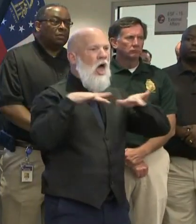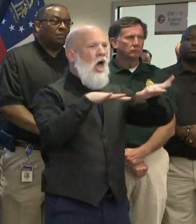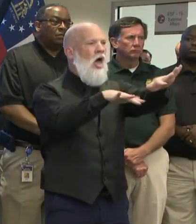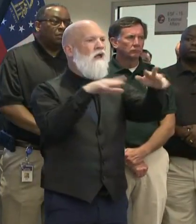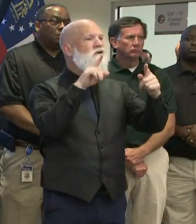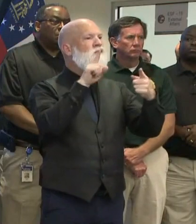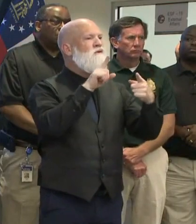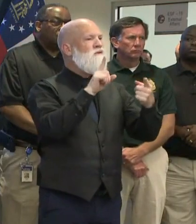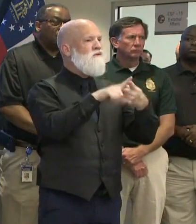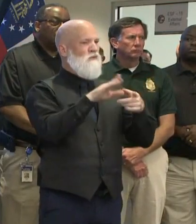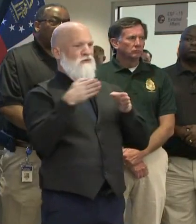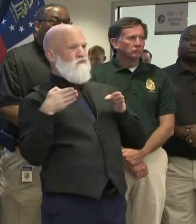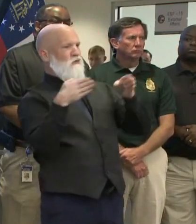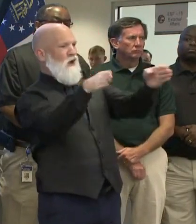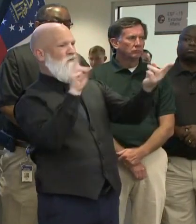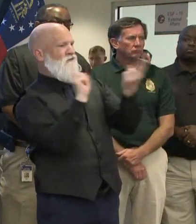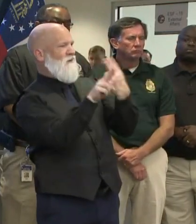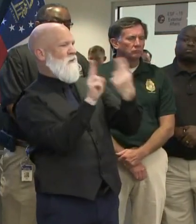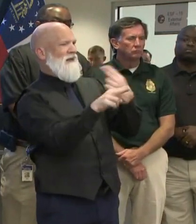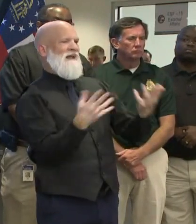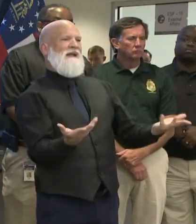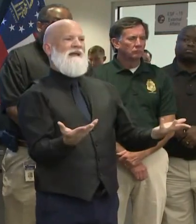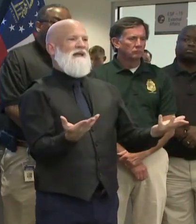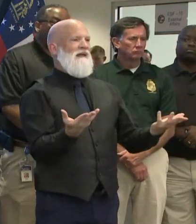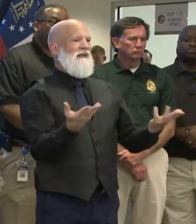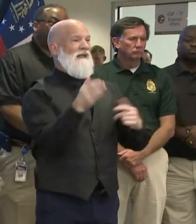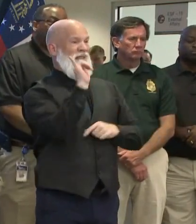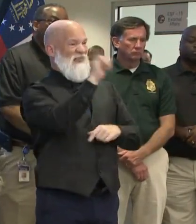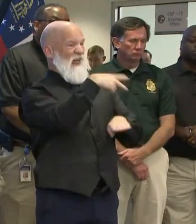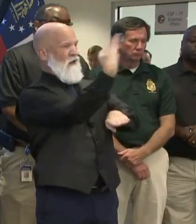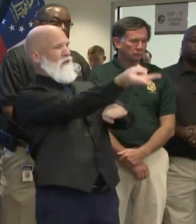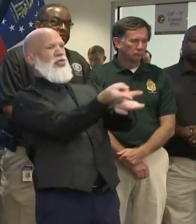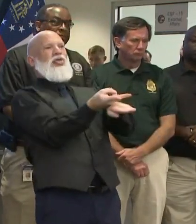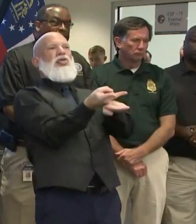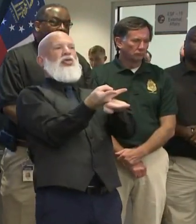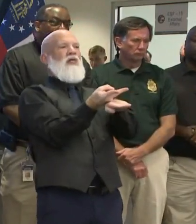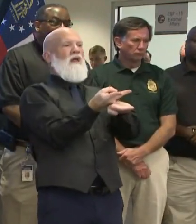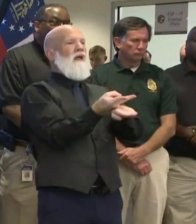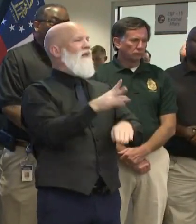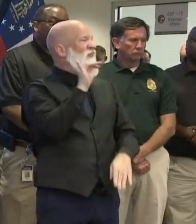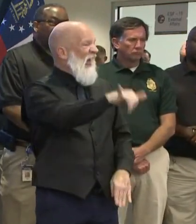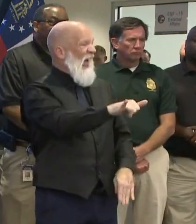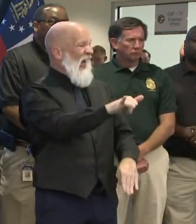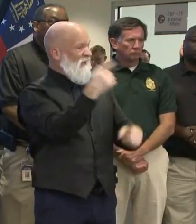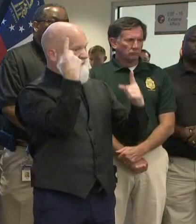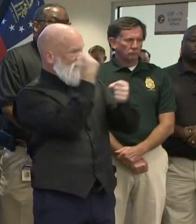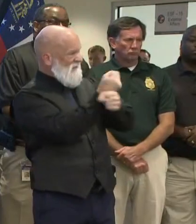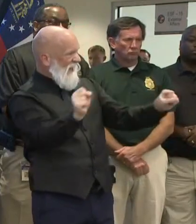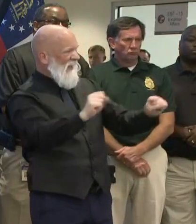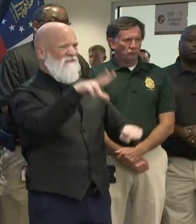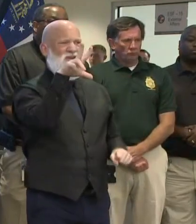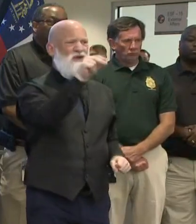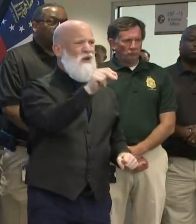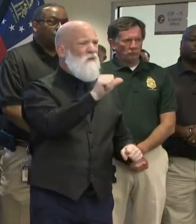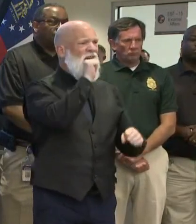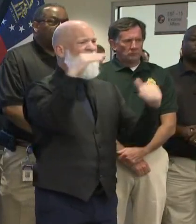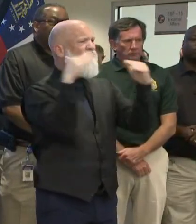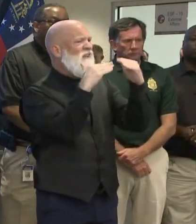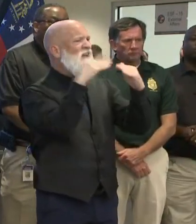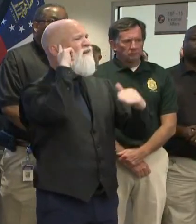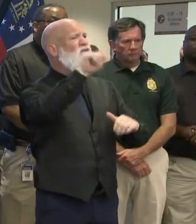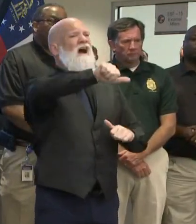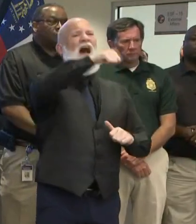safe environment. It's not safe. It's not fair to other citizens who are trying to get home or trying to get their kids